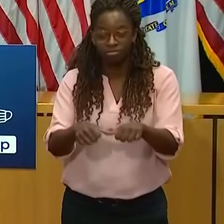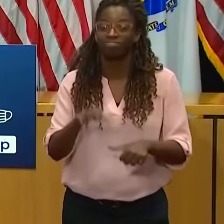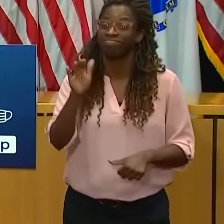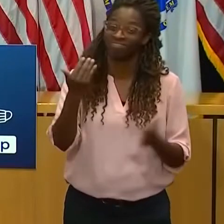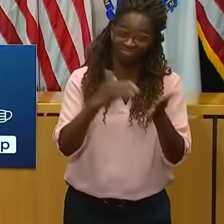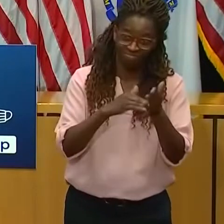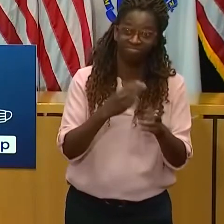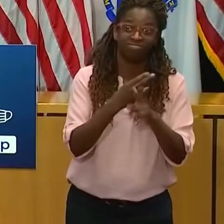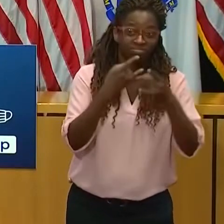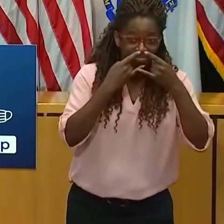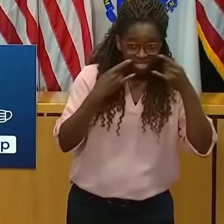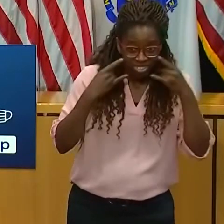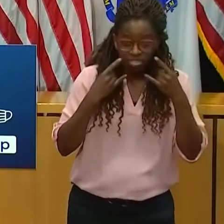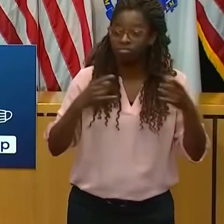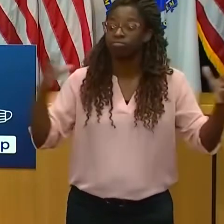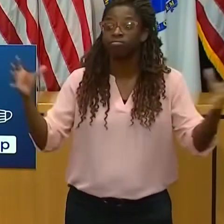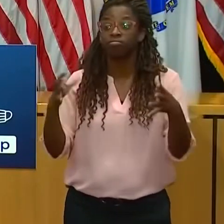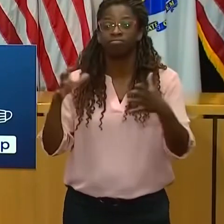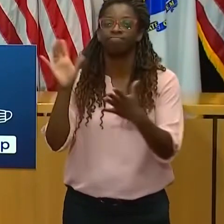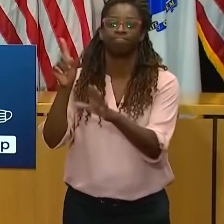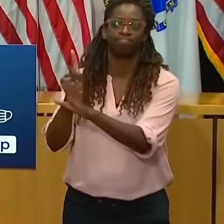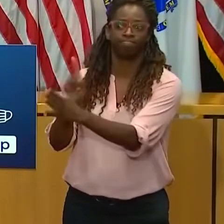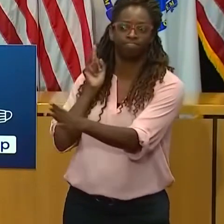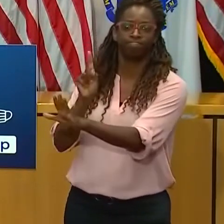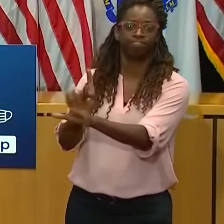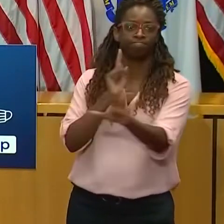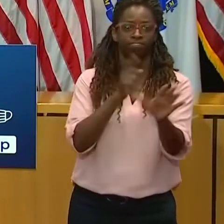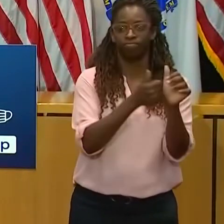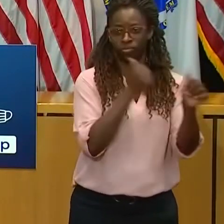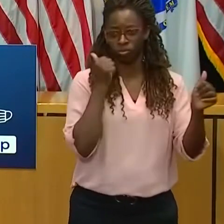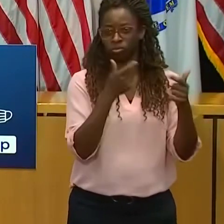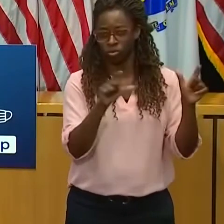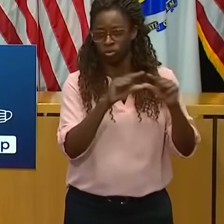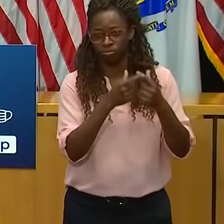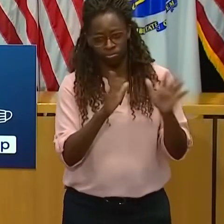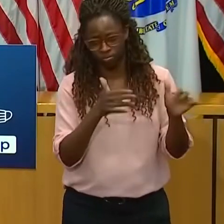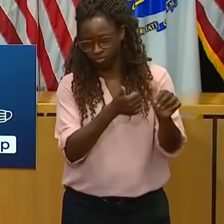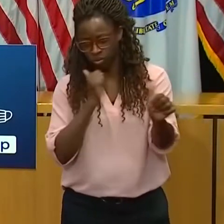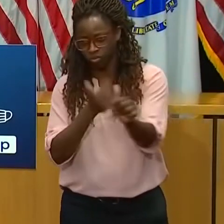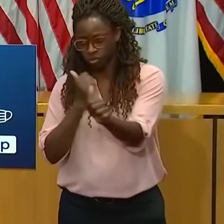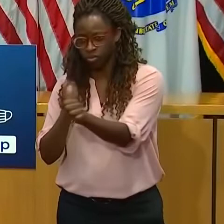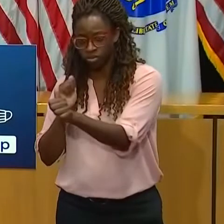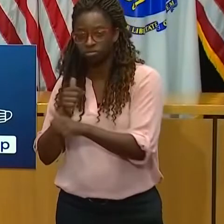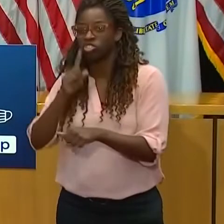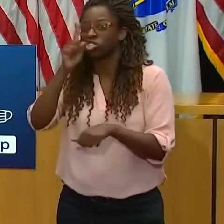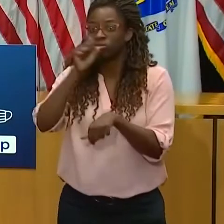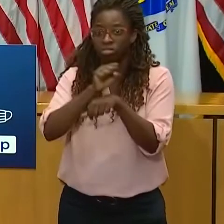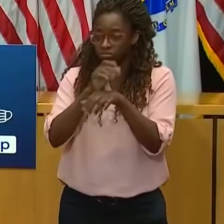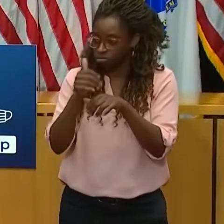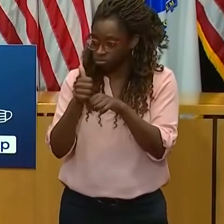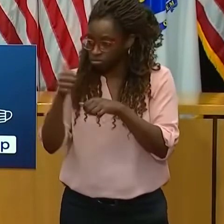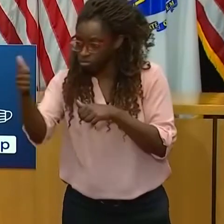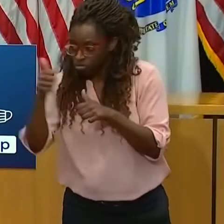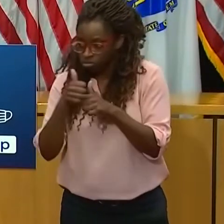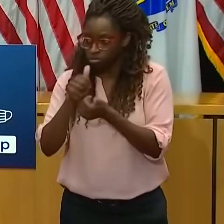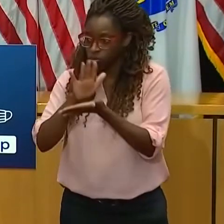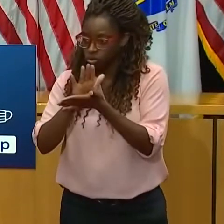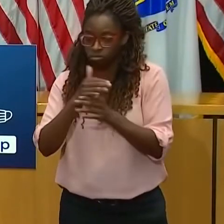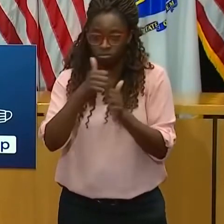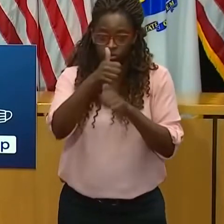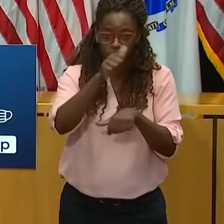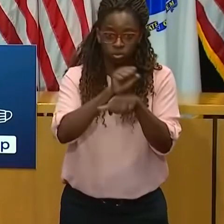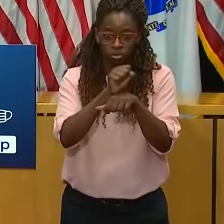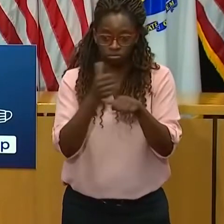Don't gather in groups stay home except if you need to go to work or school or the store and